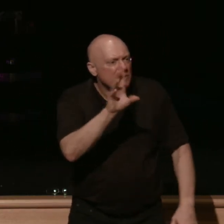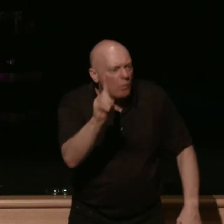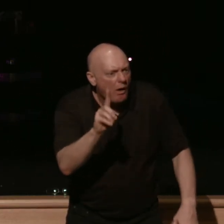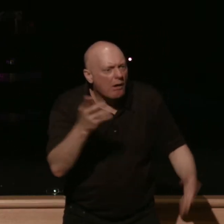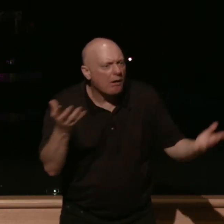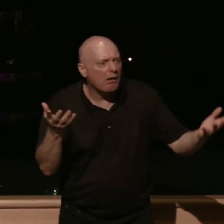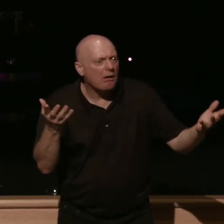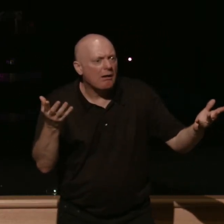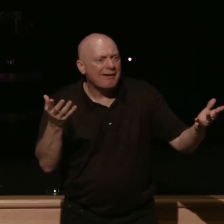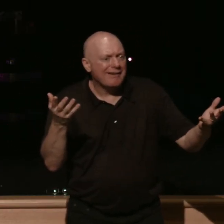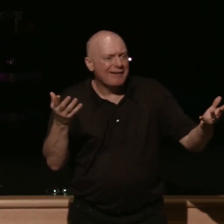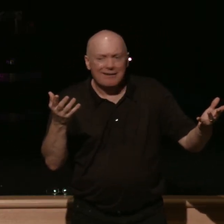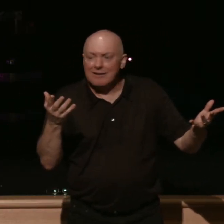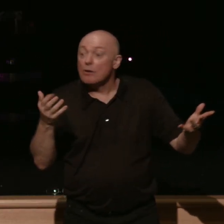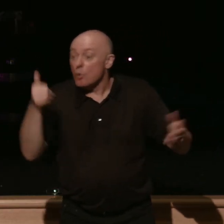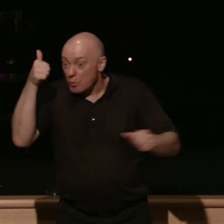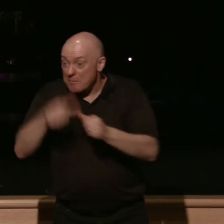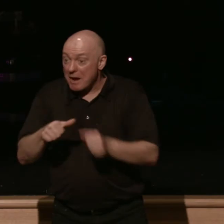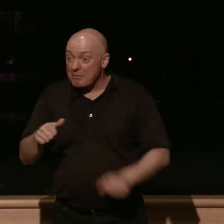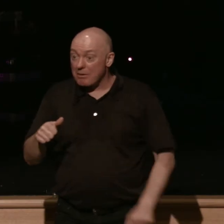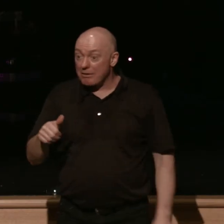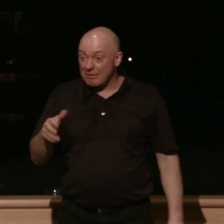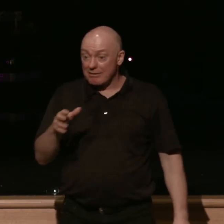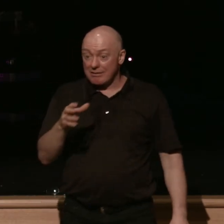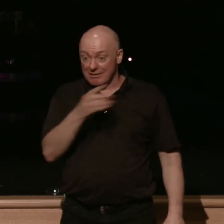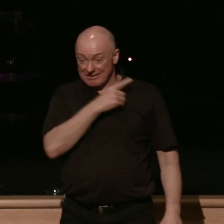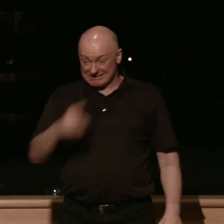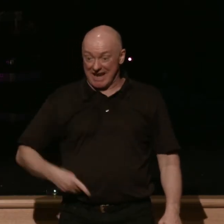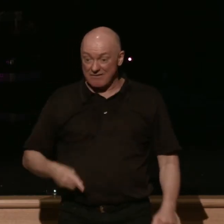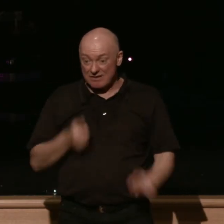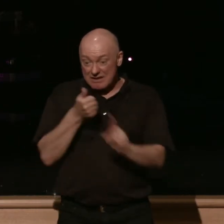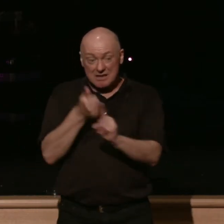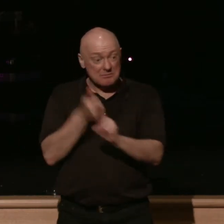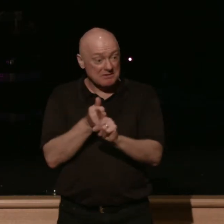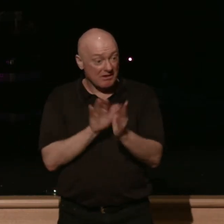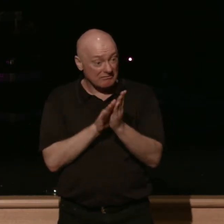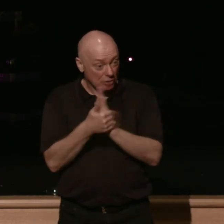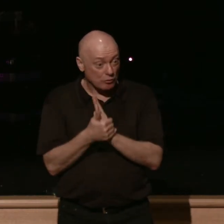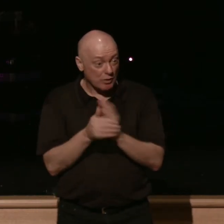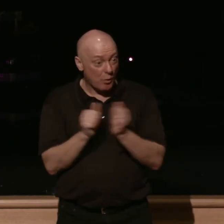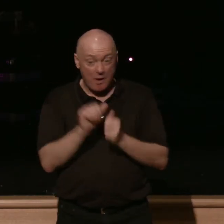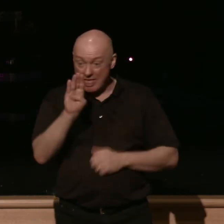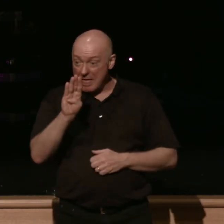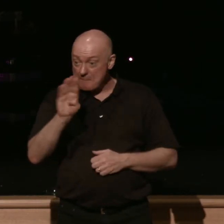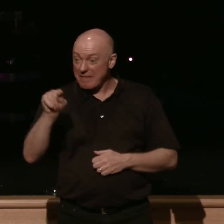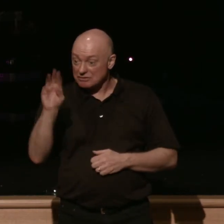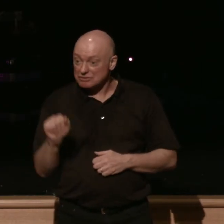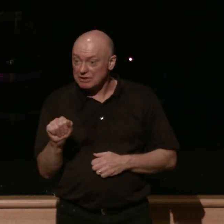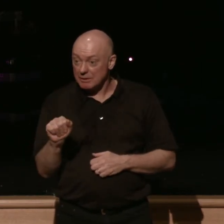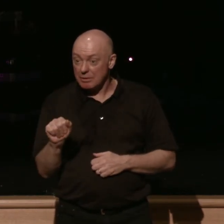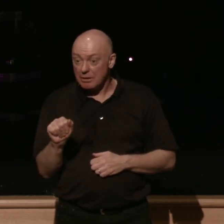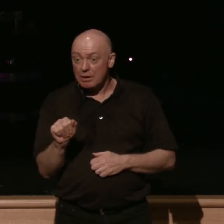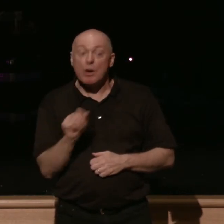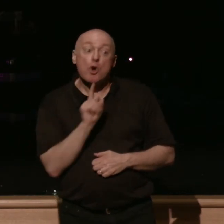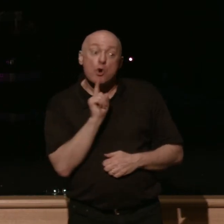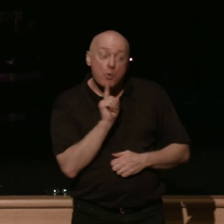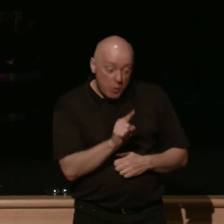it's it's right after david is confronted by nathan and he slept around with bathsheba he's committed an injustice against her for sure he's also